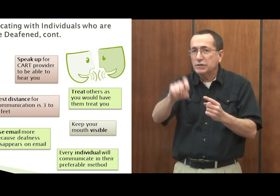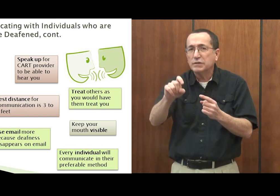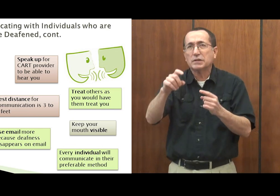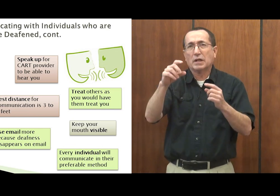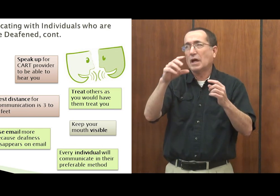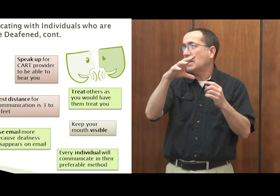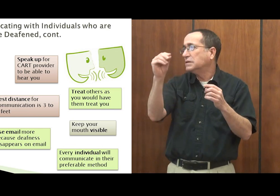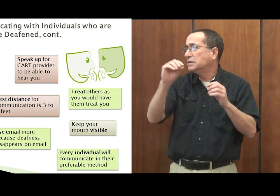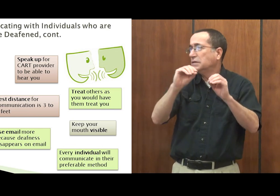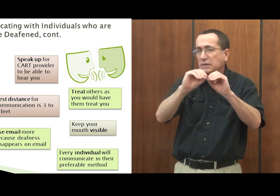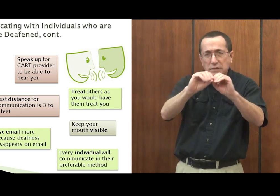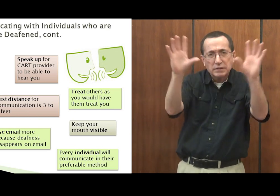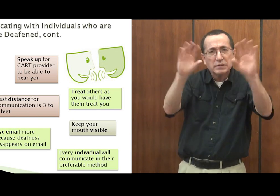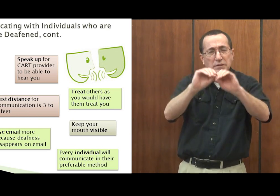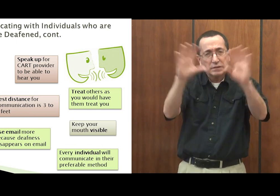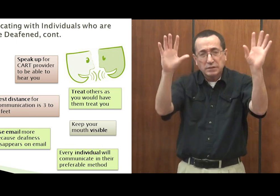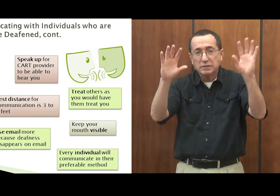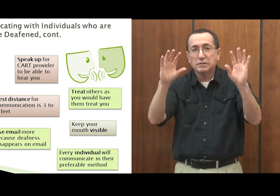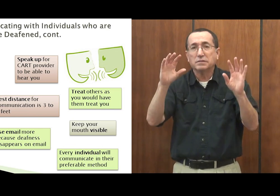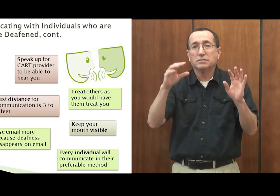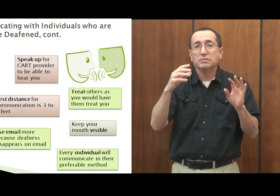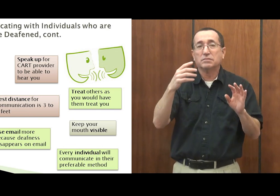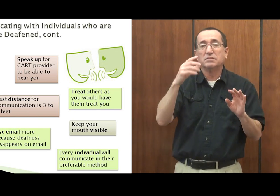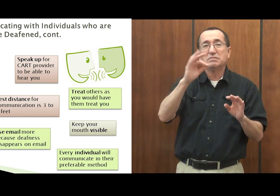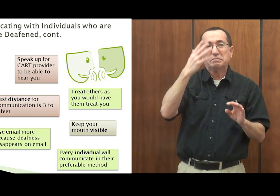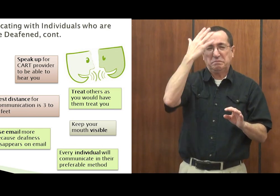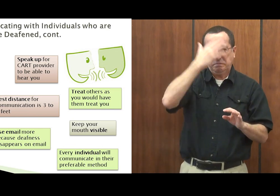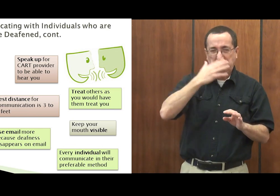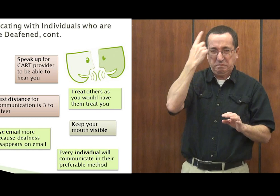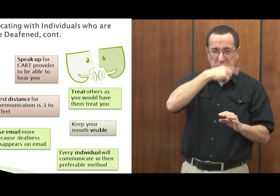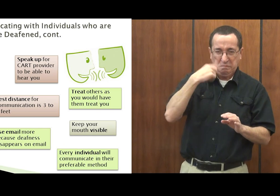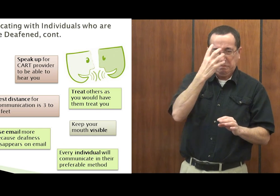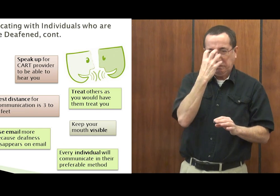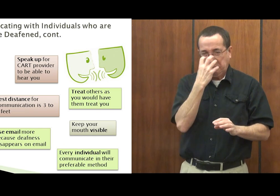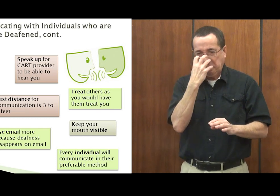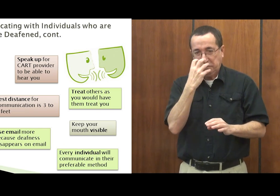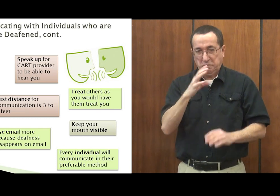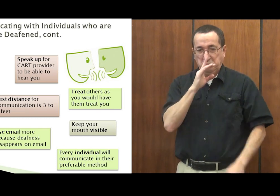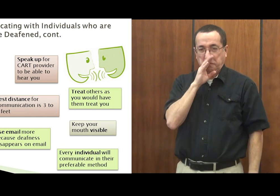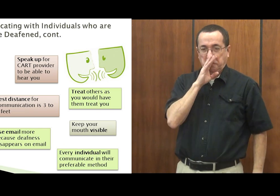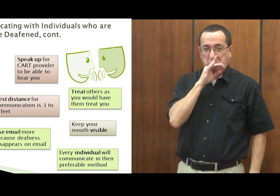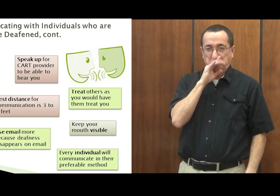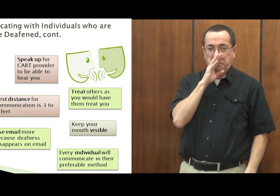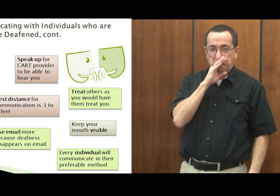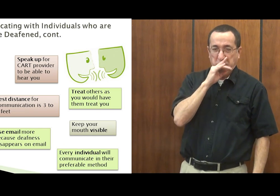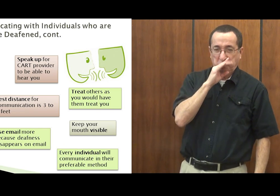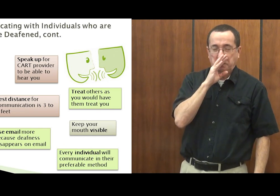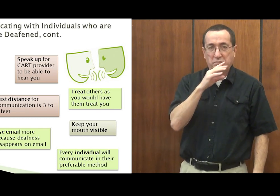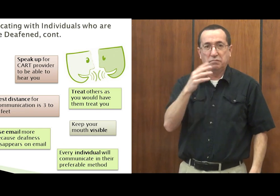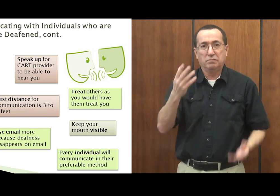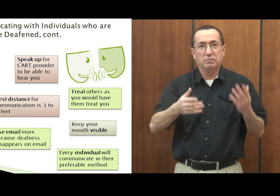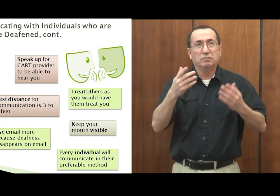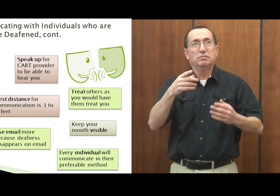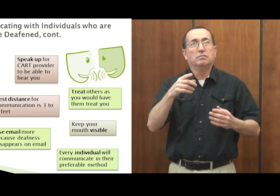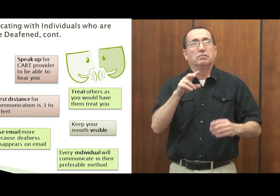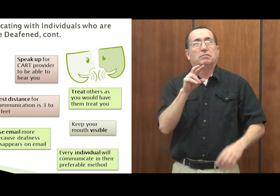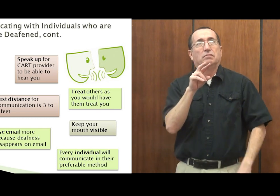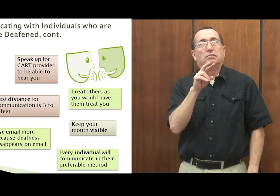Encourage people to ask questions. Make things clear. If you're just sitting there with a mad look on your face and you're just talking to somebody,